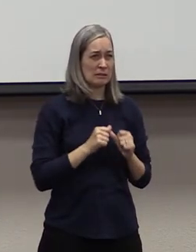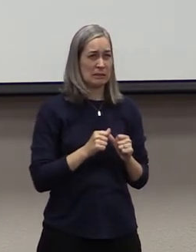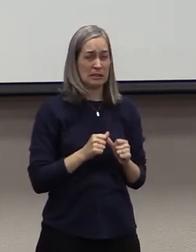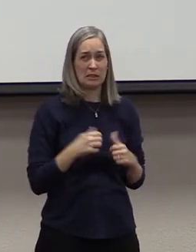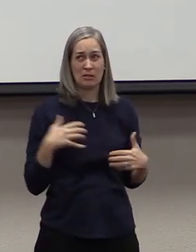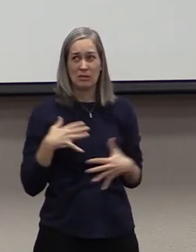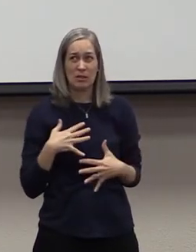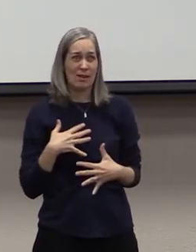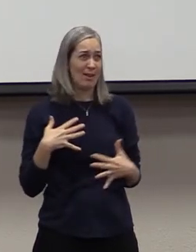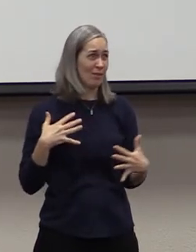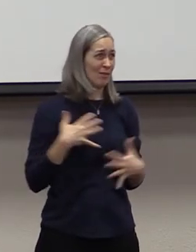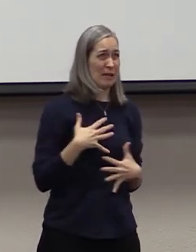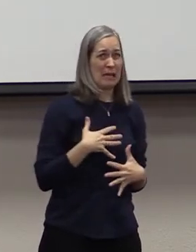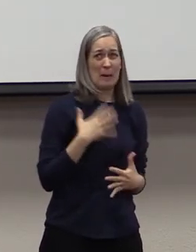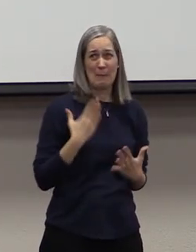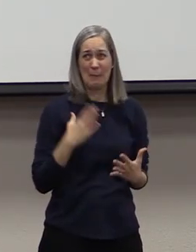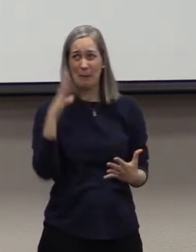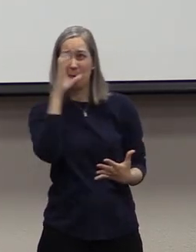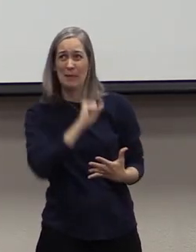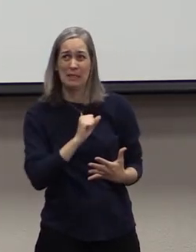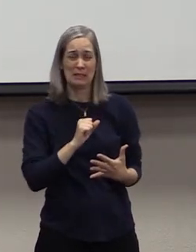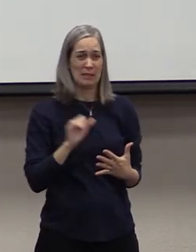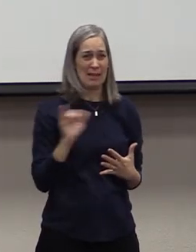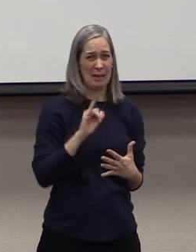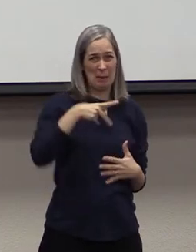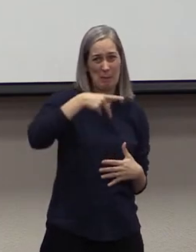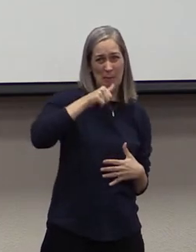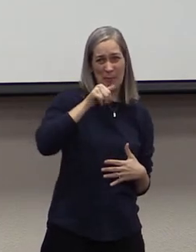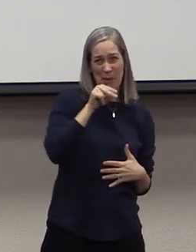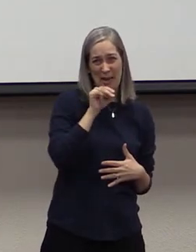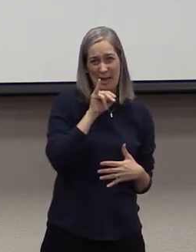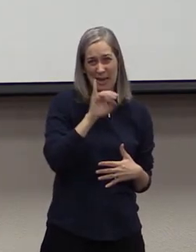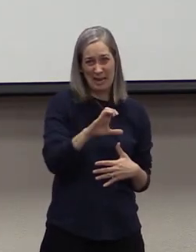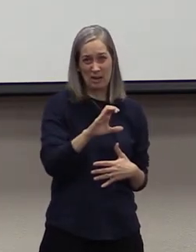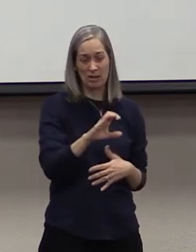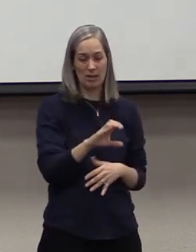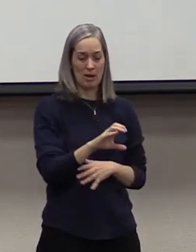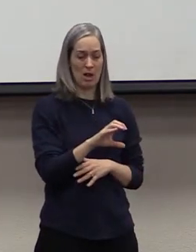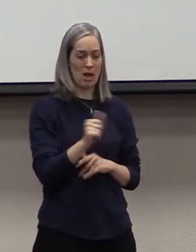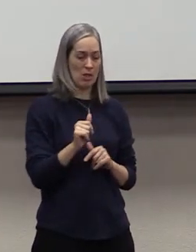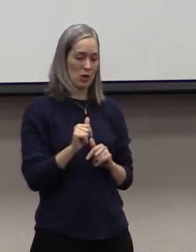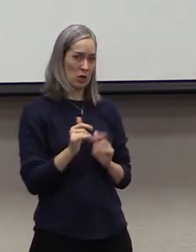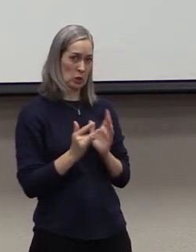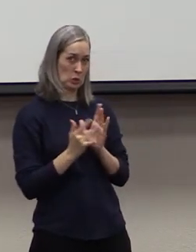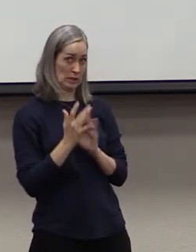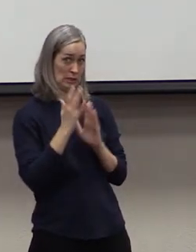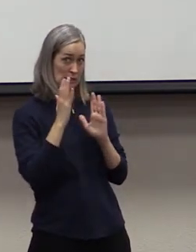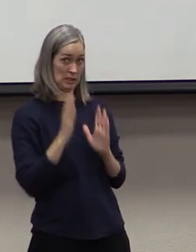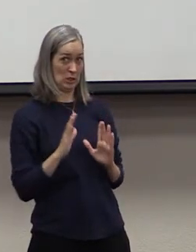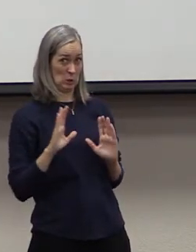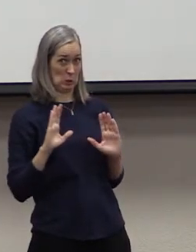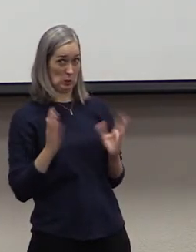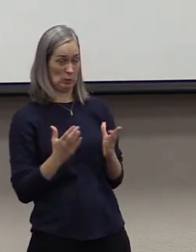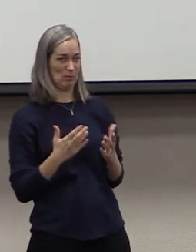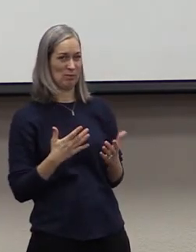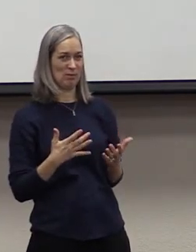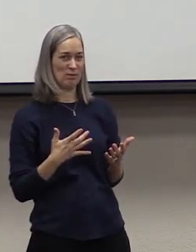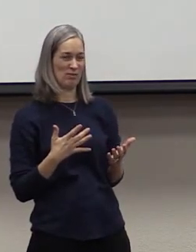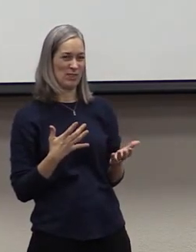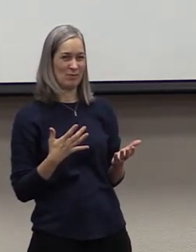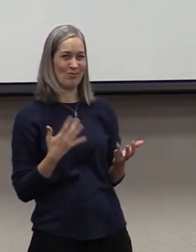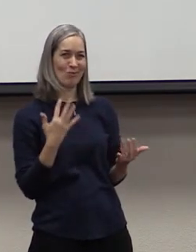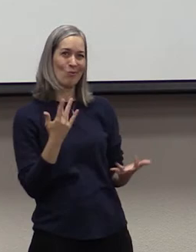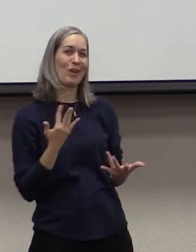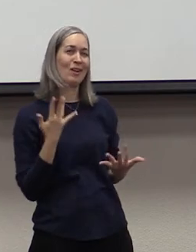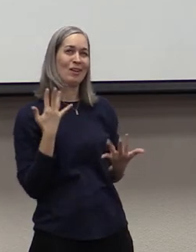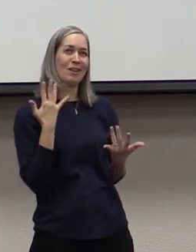fear. They were constantly in panic mode. But on the other side of that, you have these other Christians that just kind of waited around